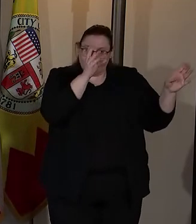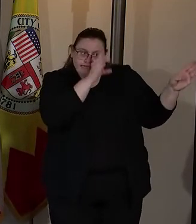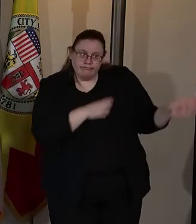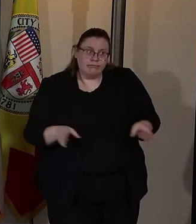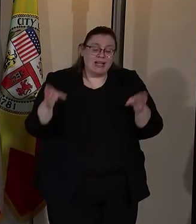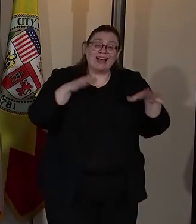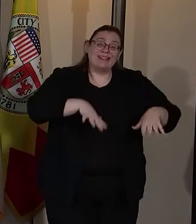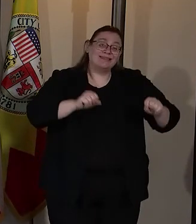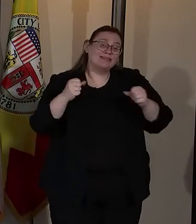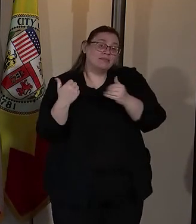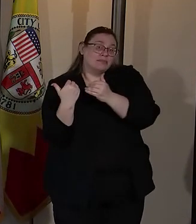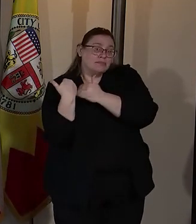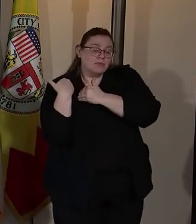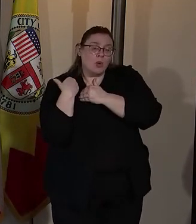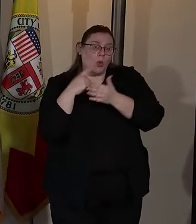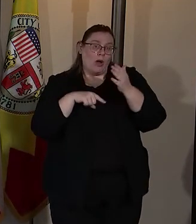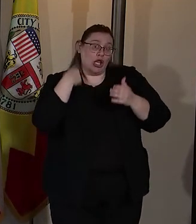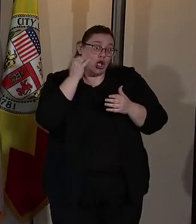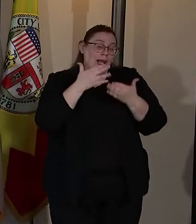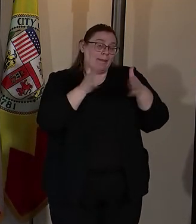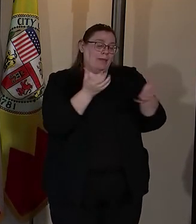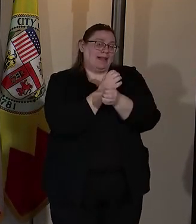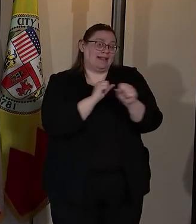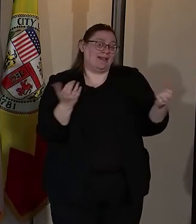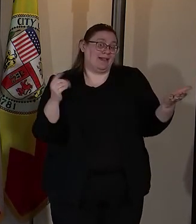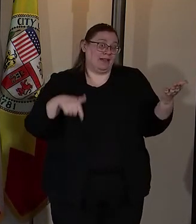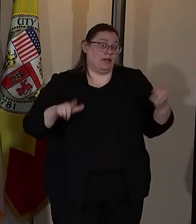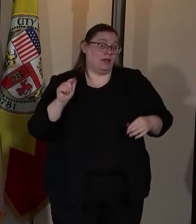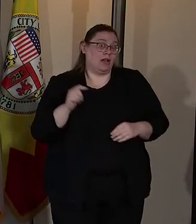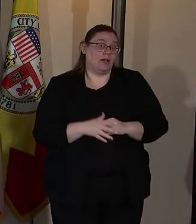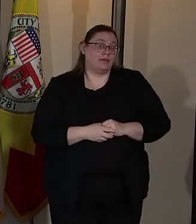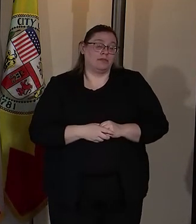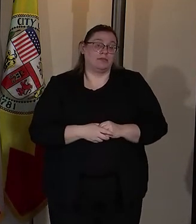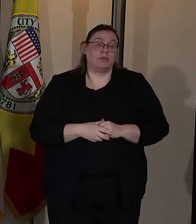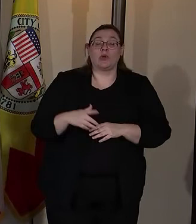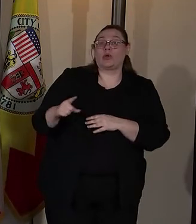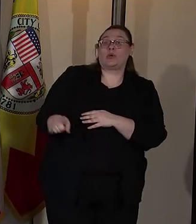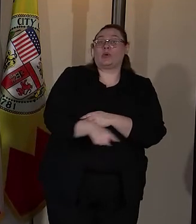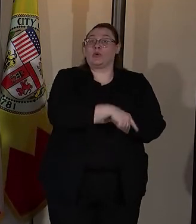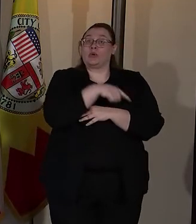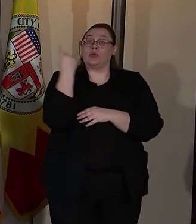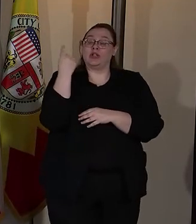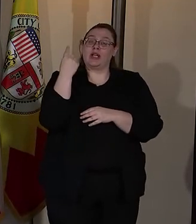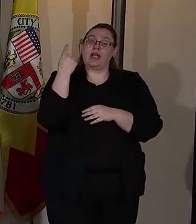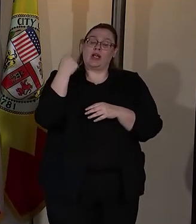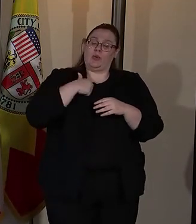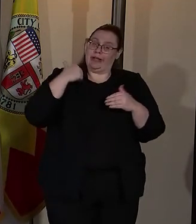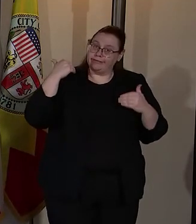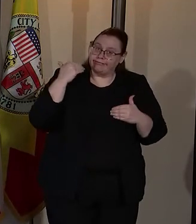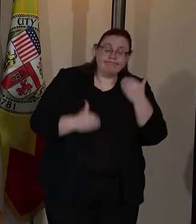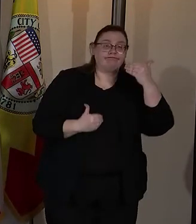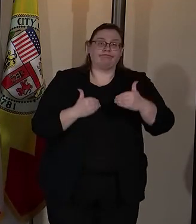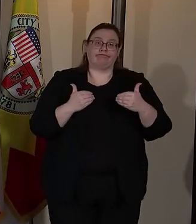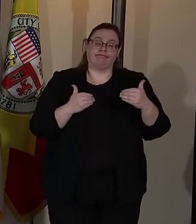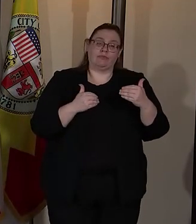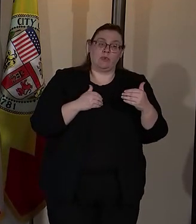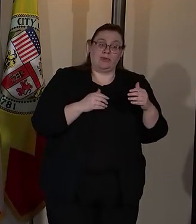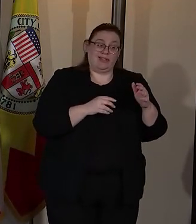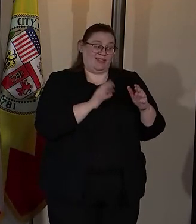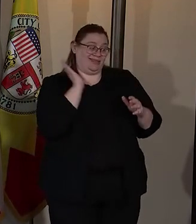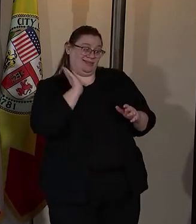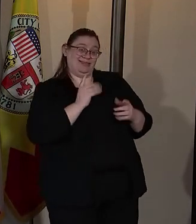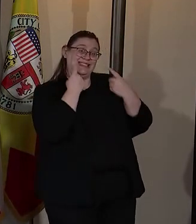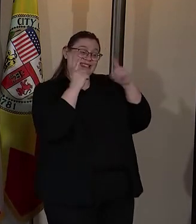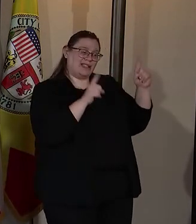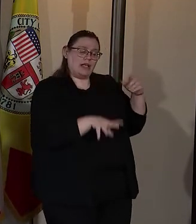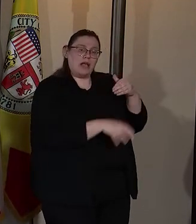own what public safety looks like in Los Angeles. So today we take a big step forward in building on that success to